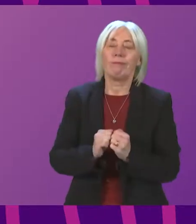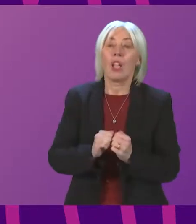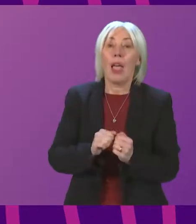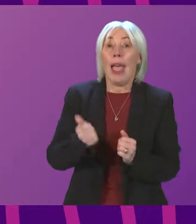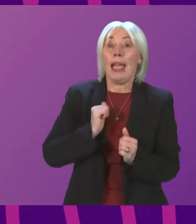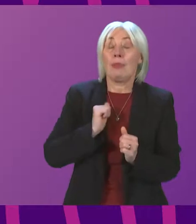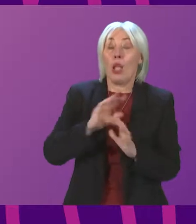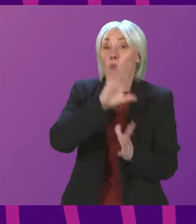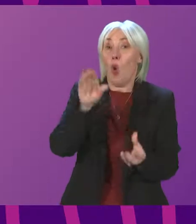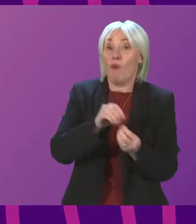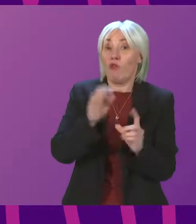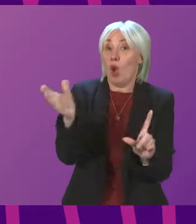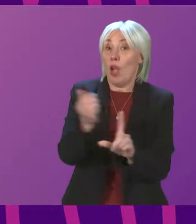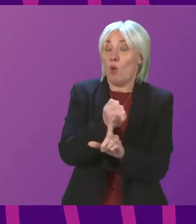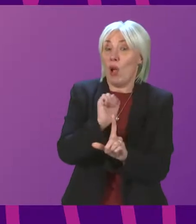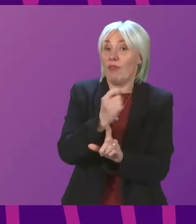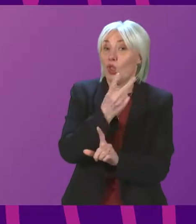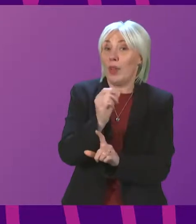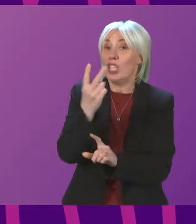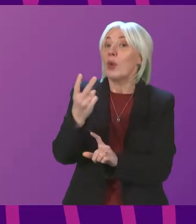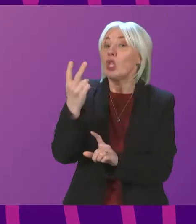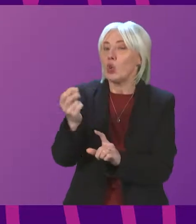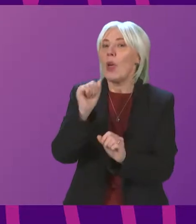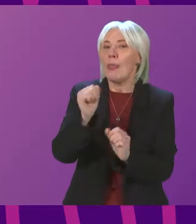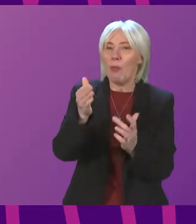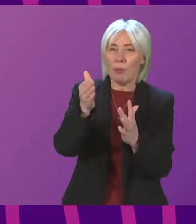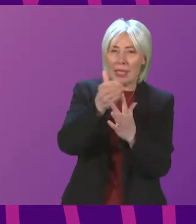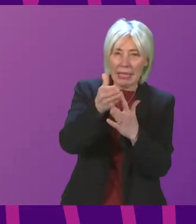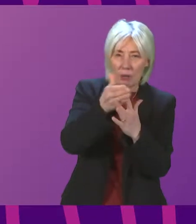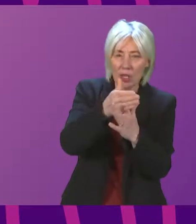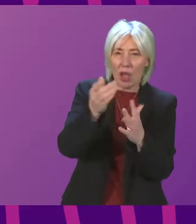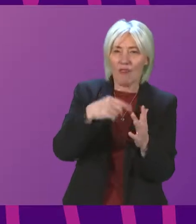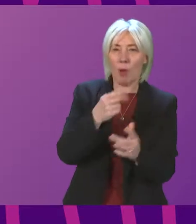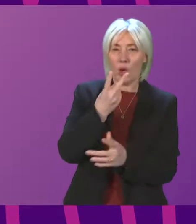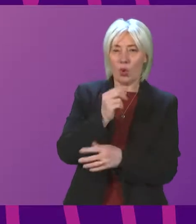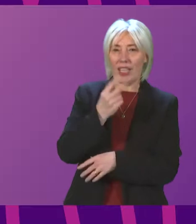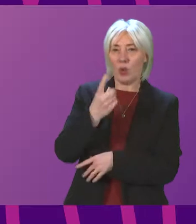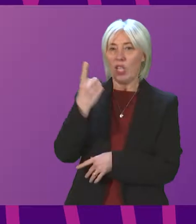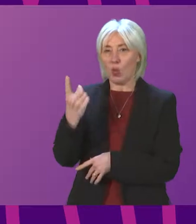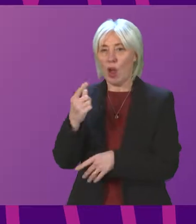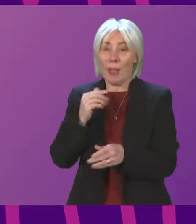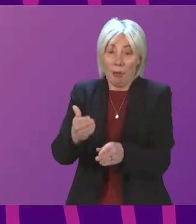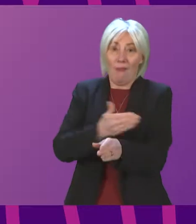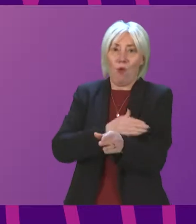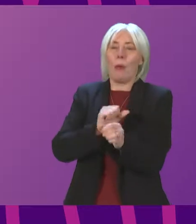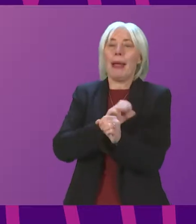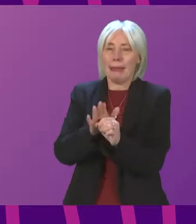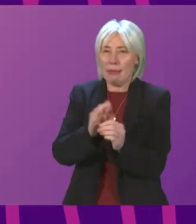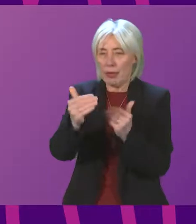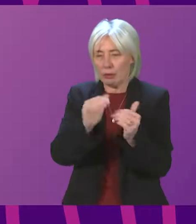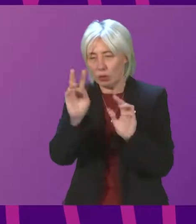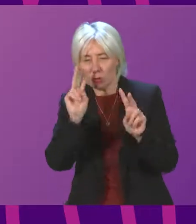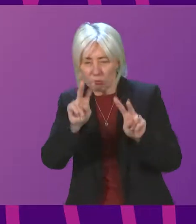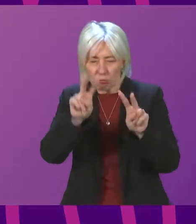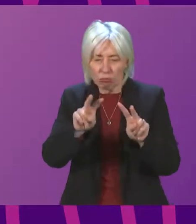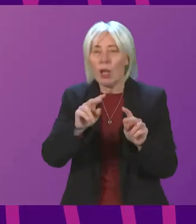outcomes in 2022 will represent an intermediary position between 2021 and pre-pandemic years. Once the results